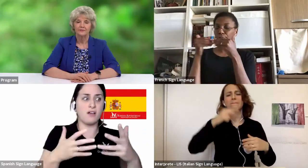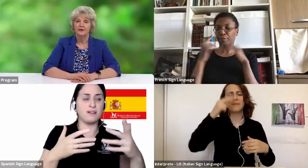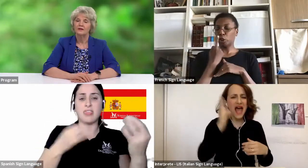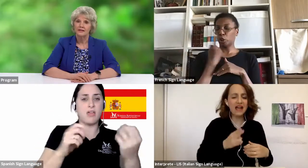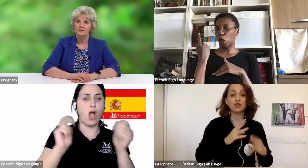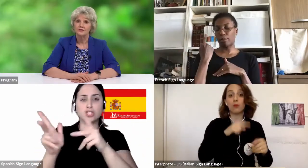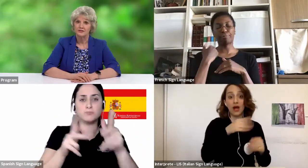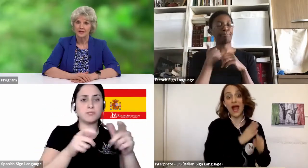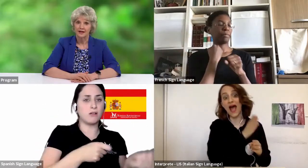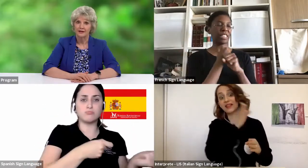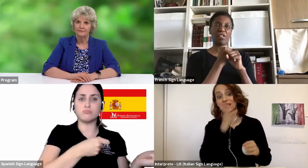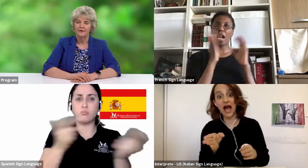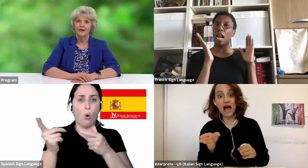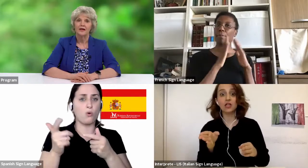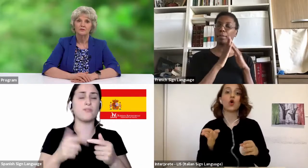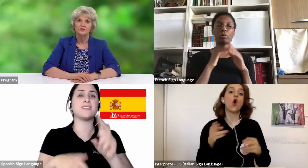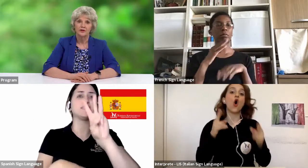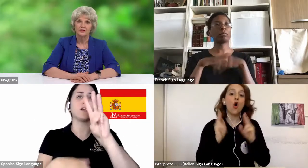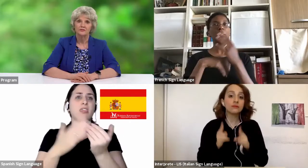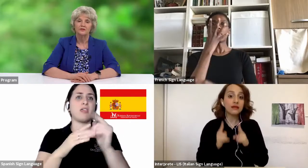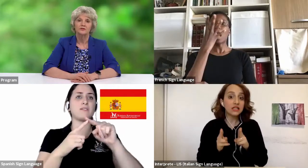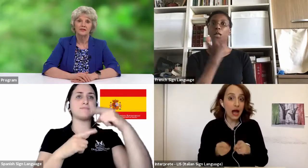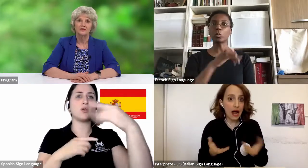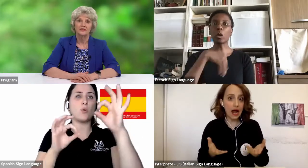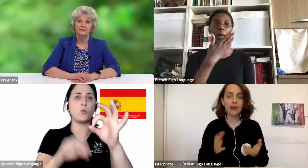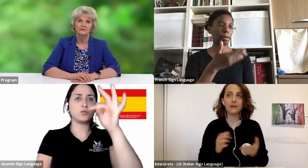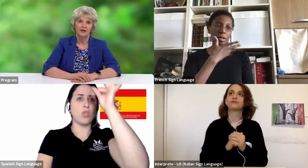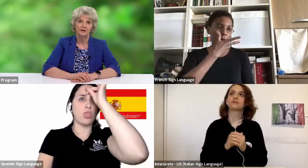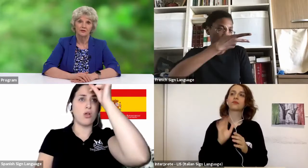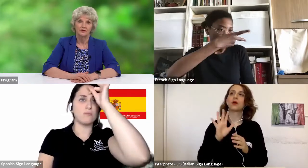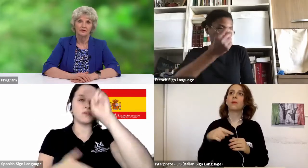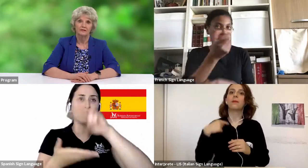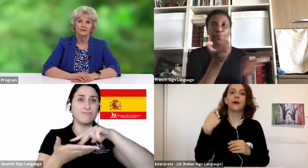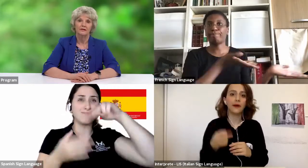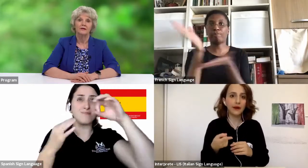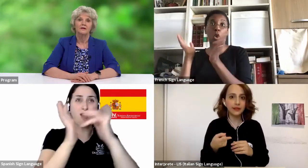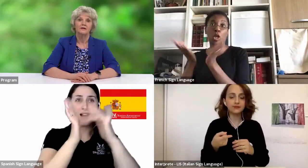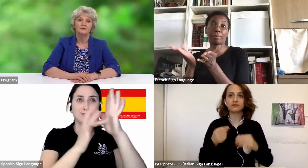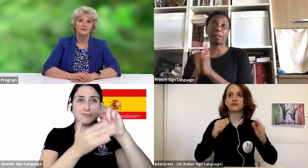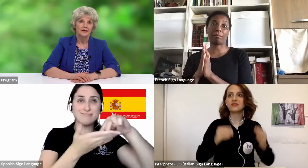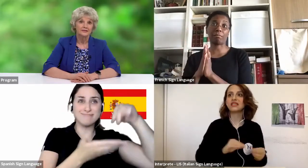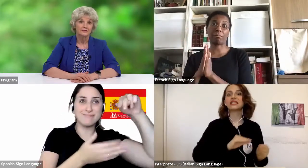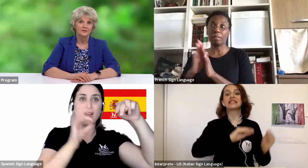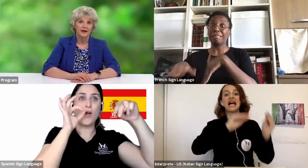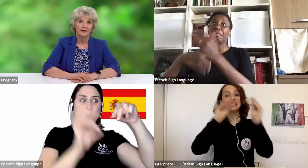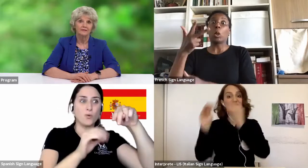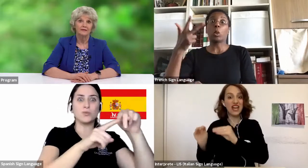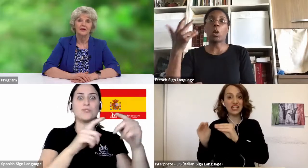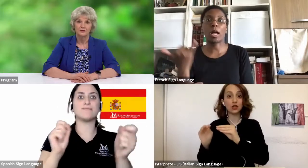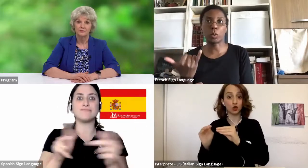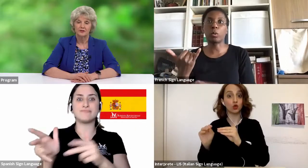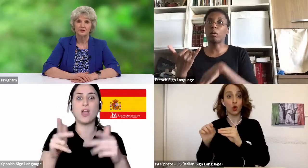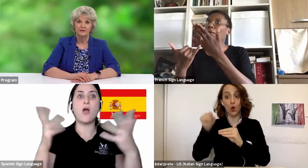later, on Easter Sunday, he was transferred to the intensive care unit. Two days after that,